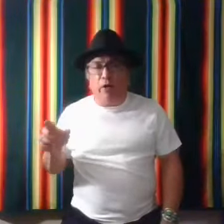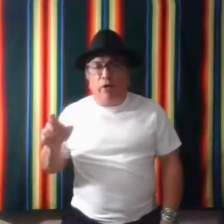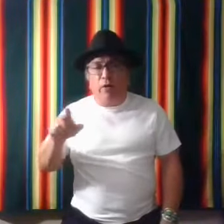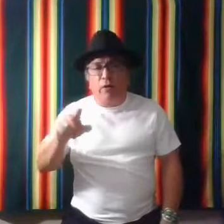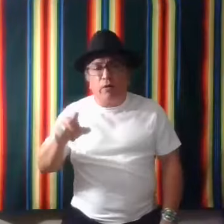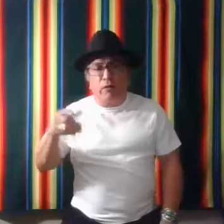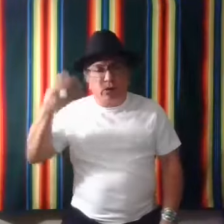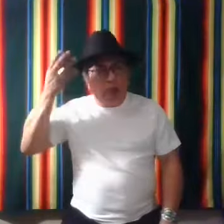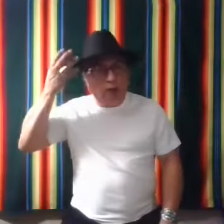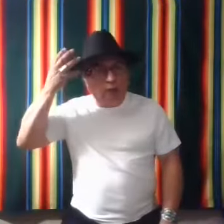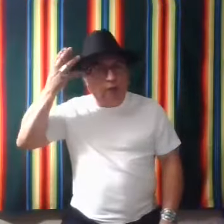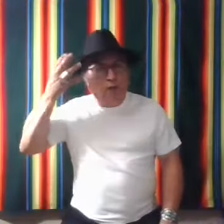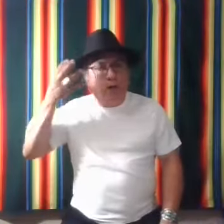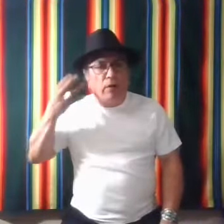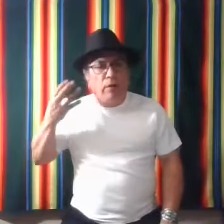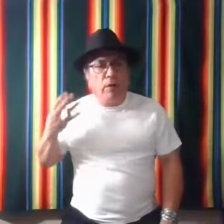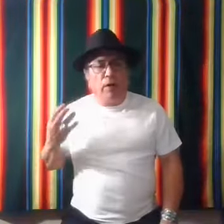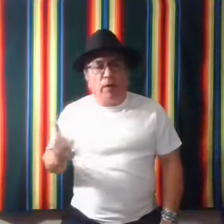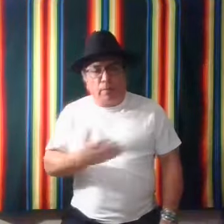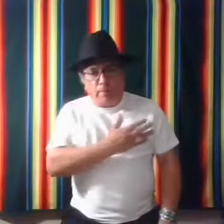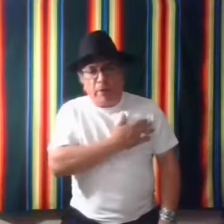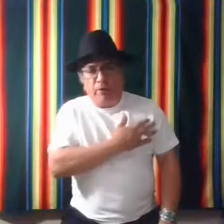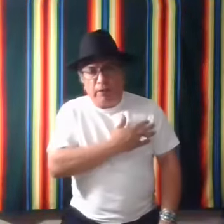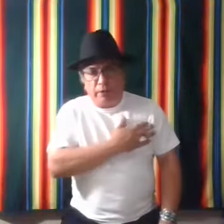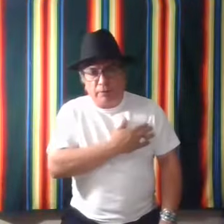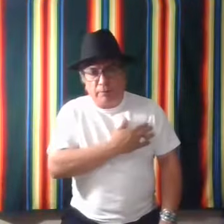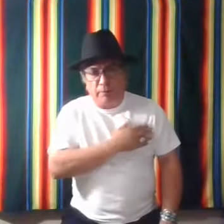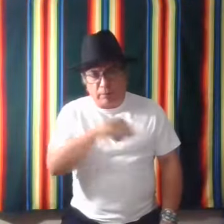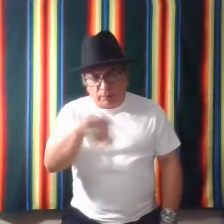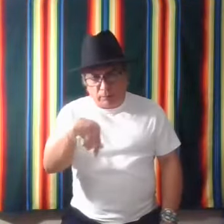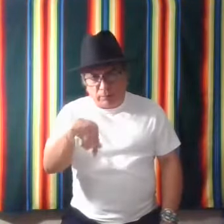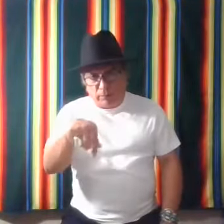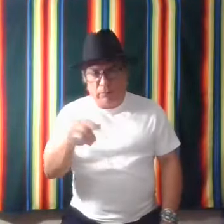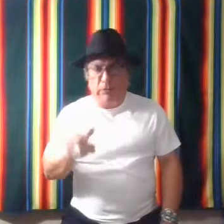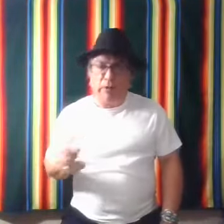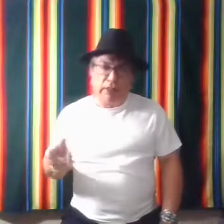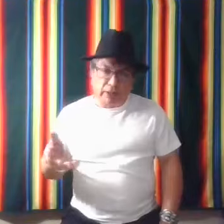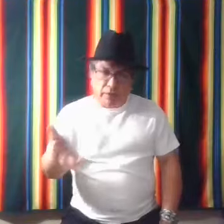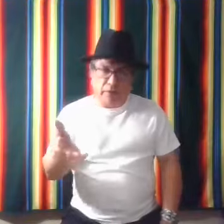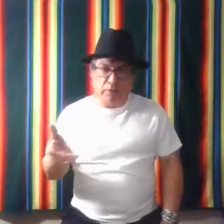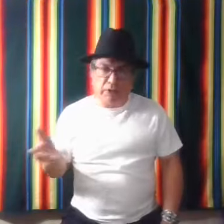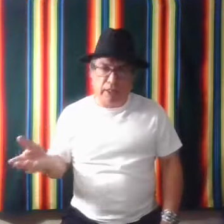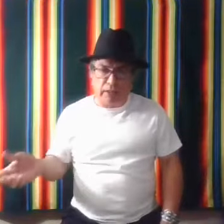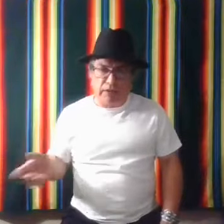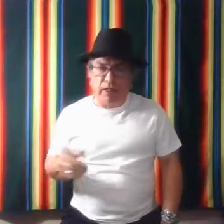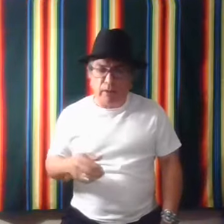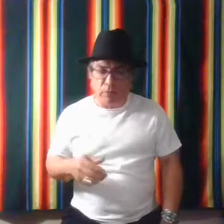her mother is. That's how you would say it in sign language.